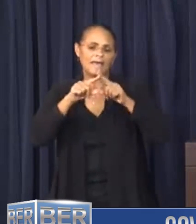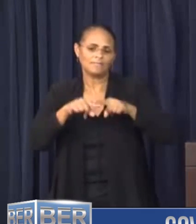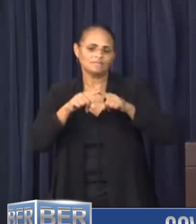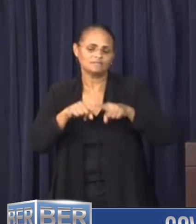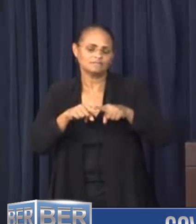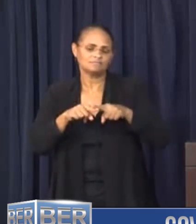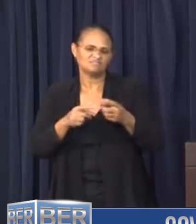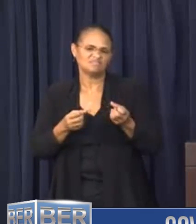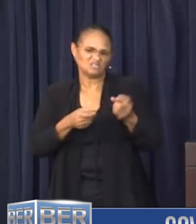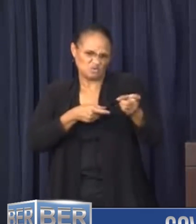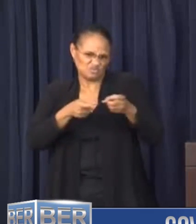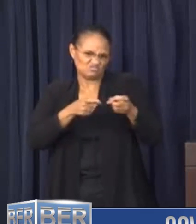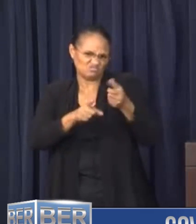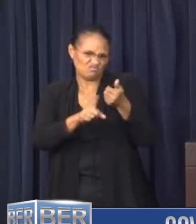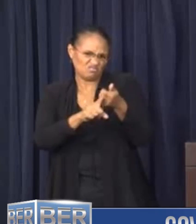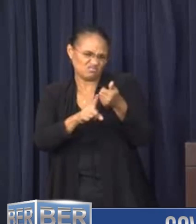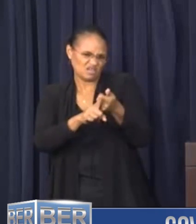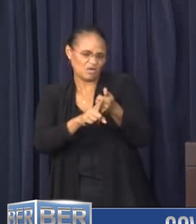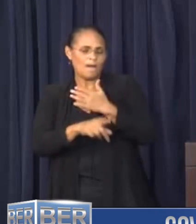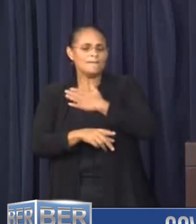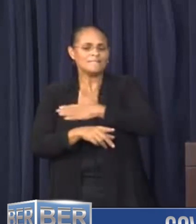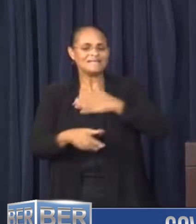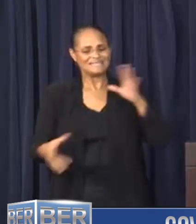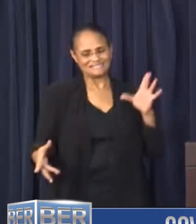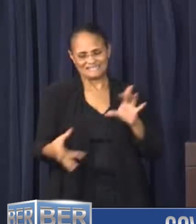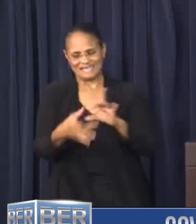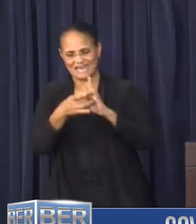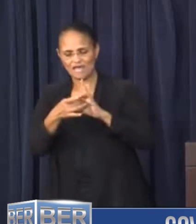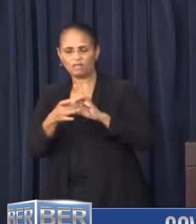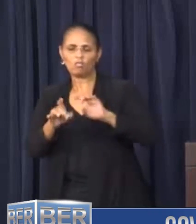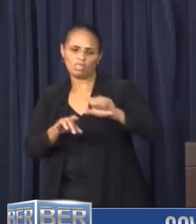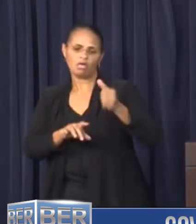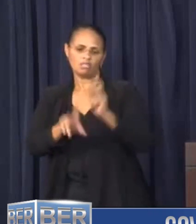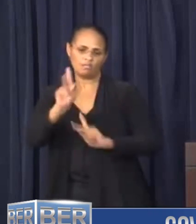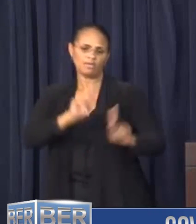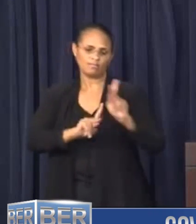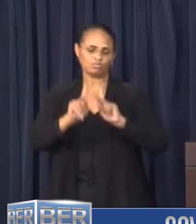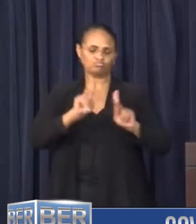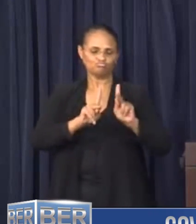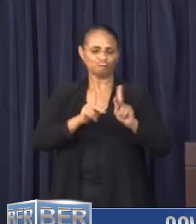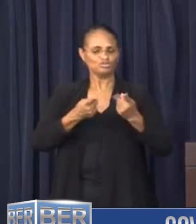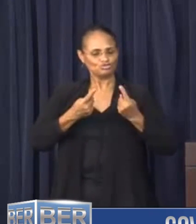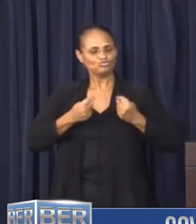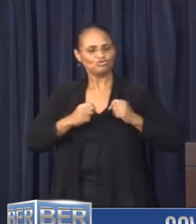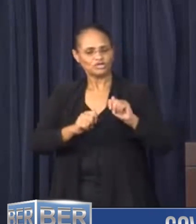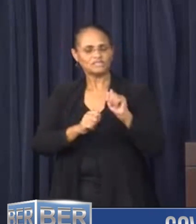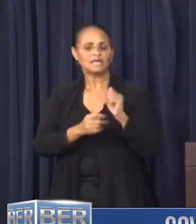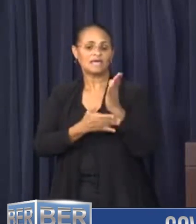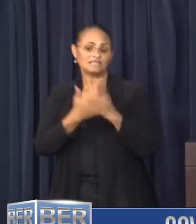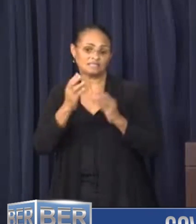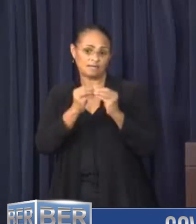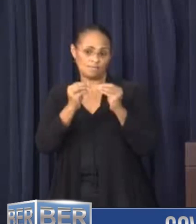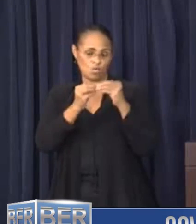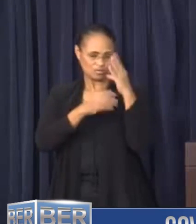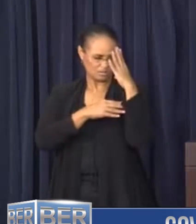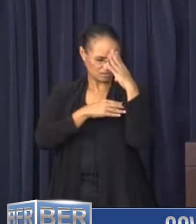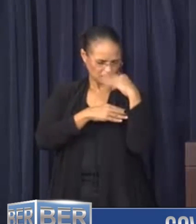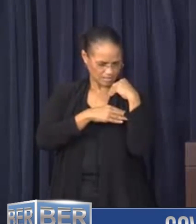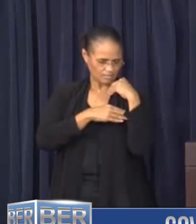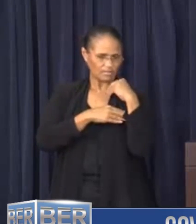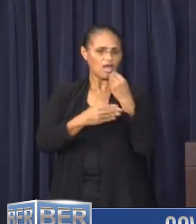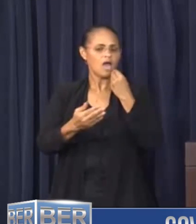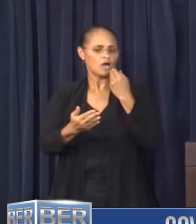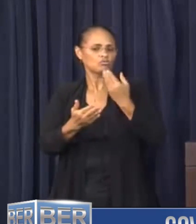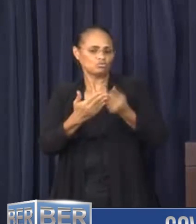coping tips. Please connect with others. Try to get adequate amounts of sleep and the proper